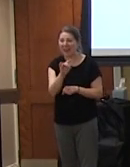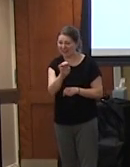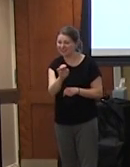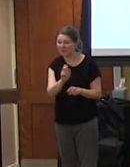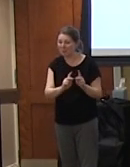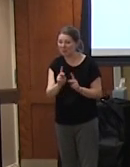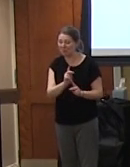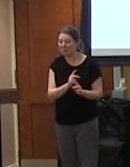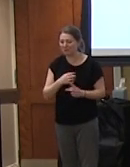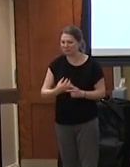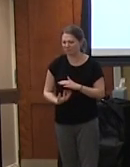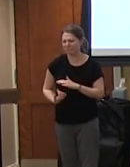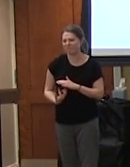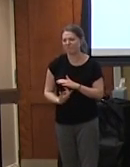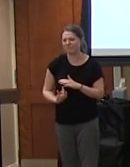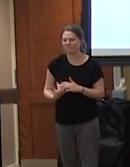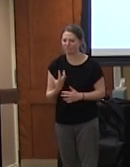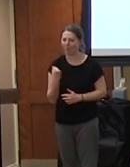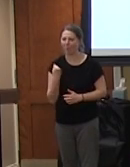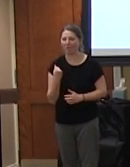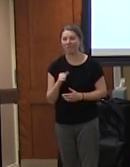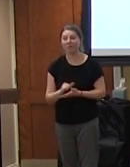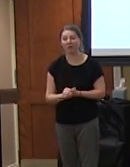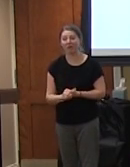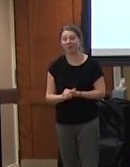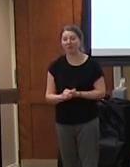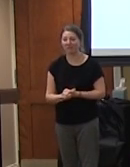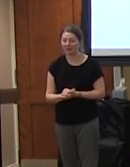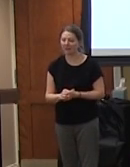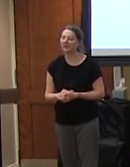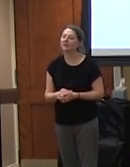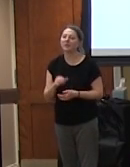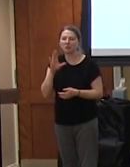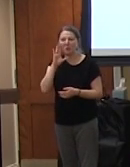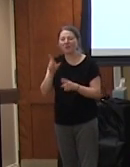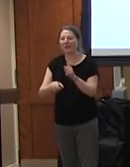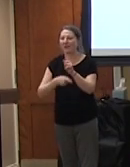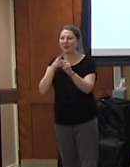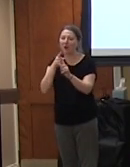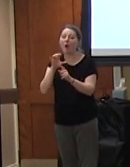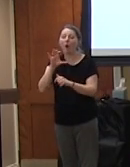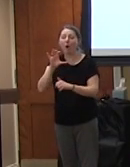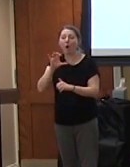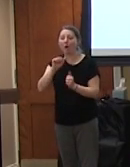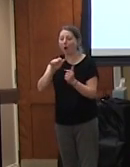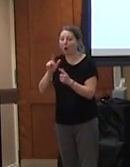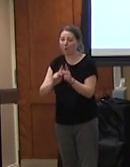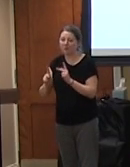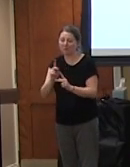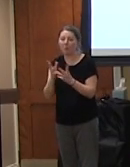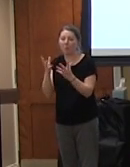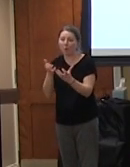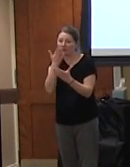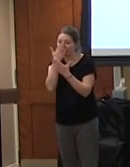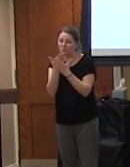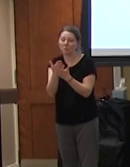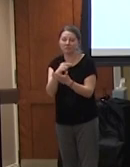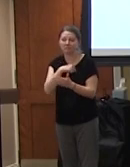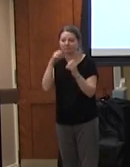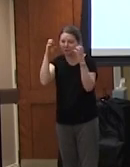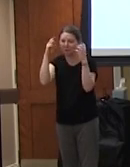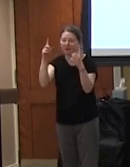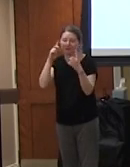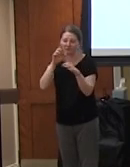talked about our true value system all of us want education for our children i have been focused groups in churches for the past two